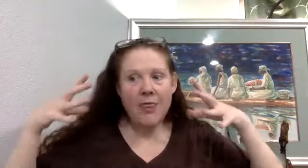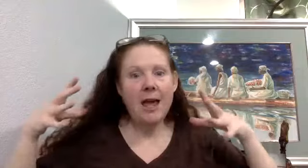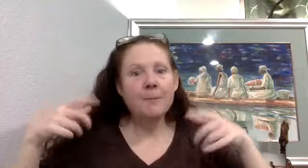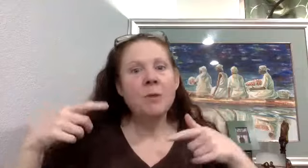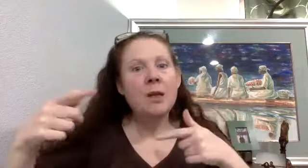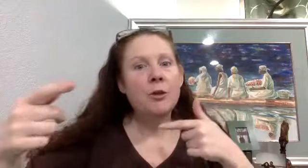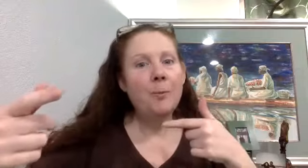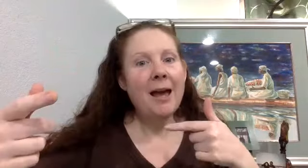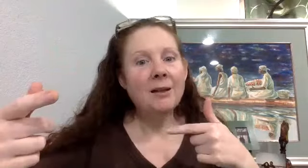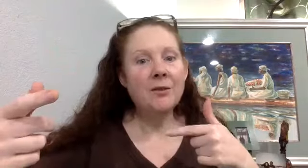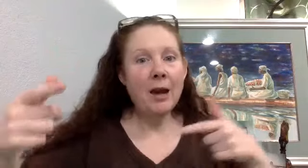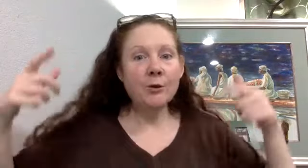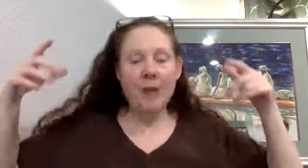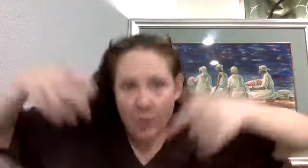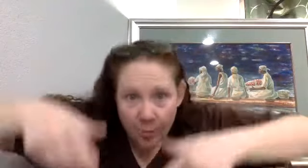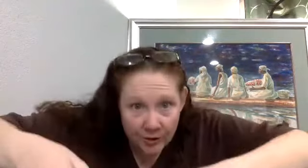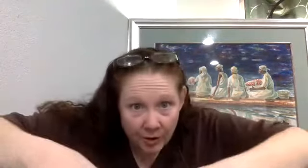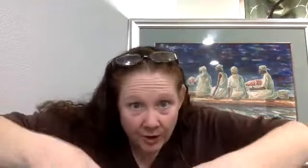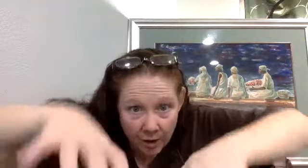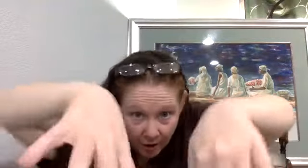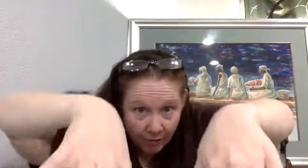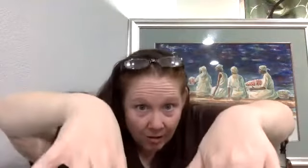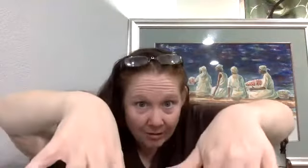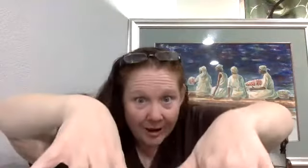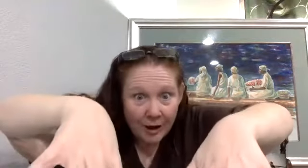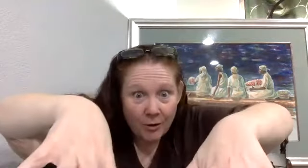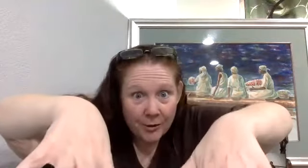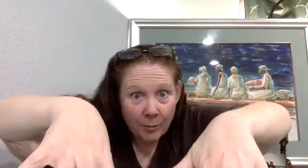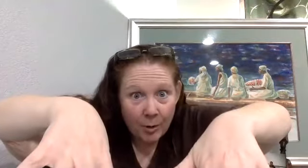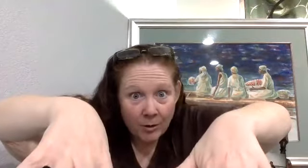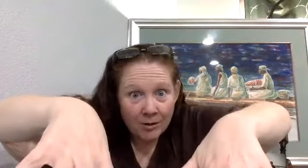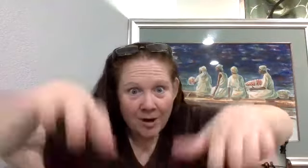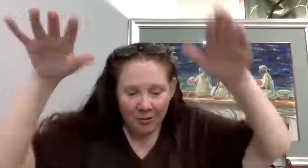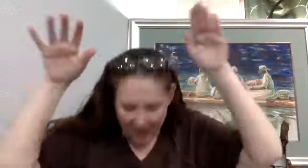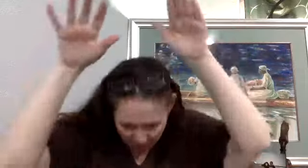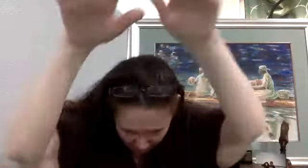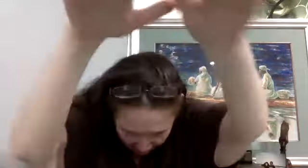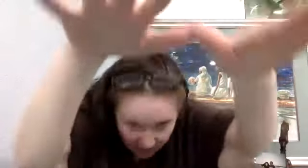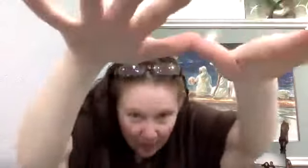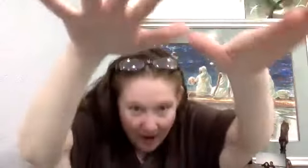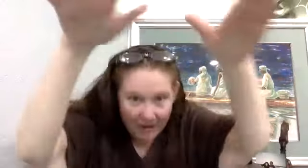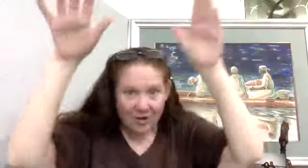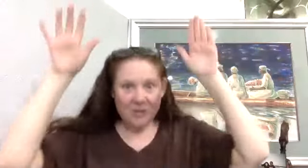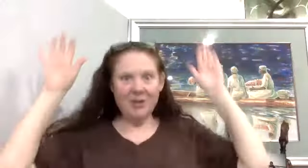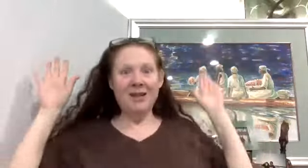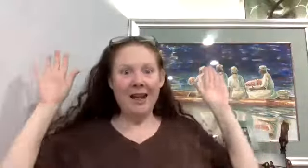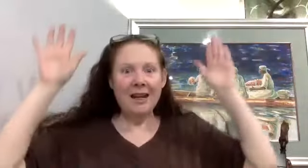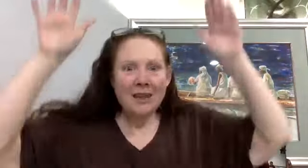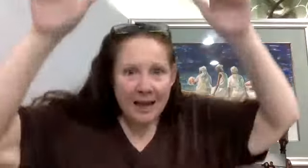And then the repetitive cycle. So now the person starts hunching over like a Euro symbol. When that person's body starts taking that